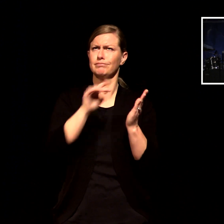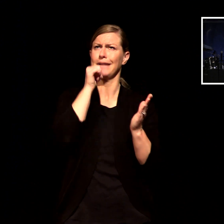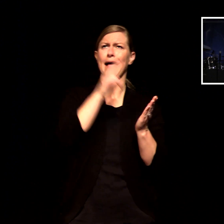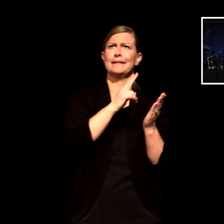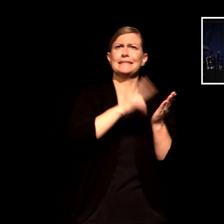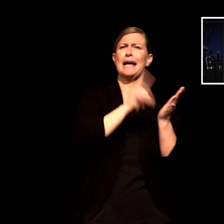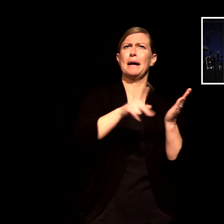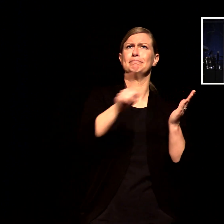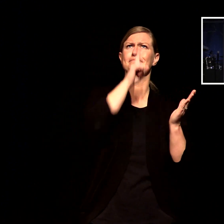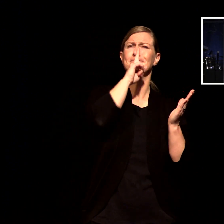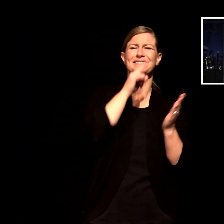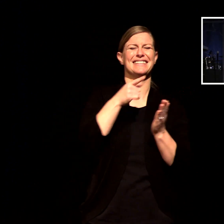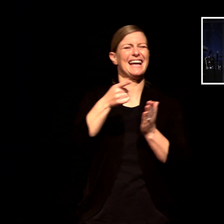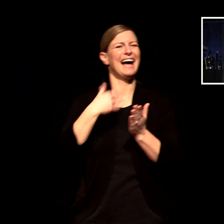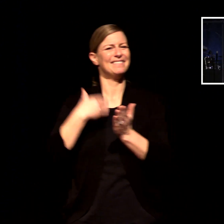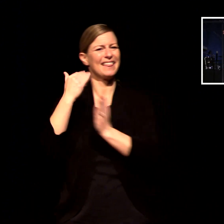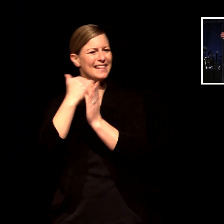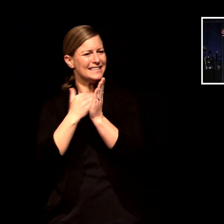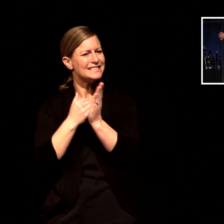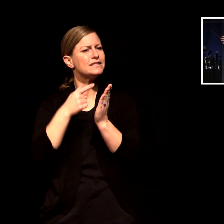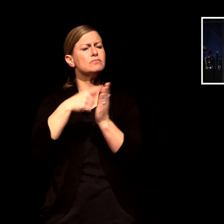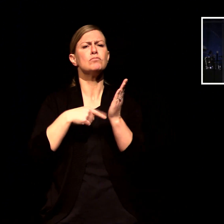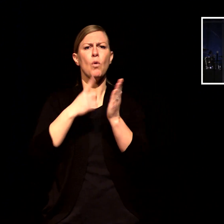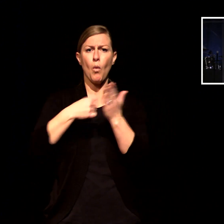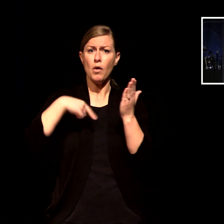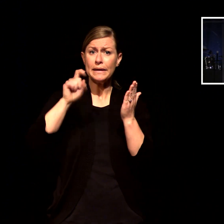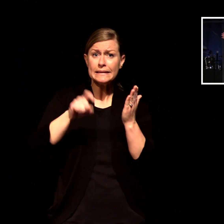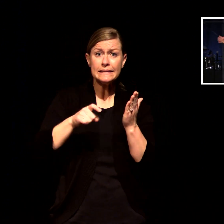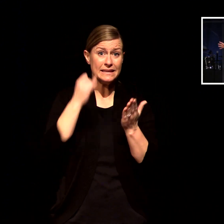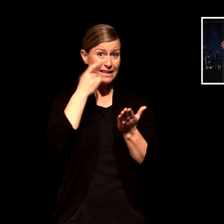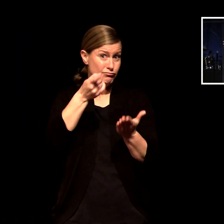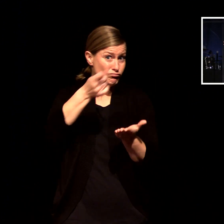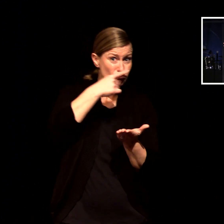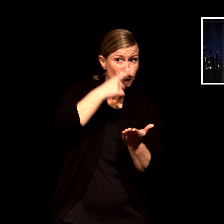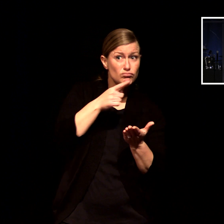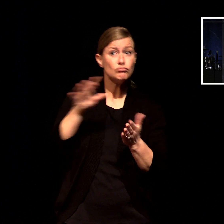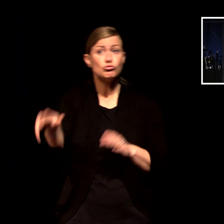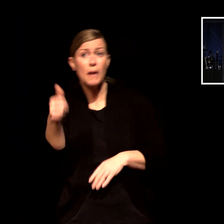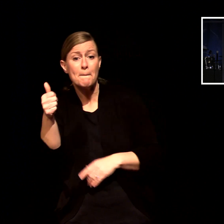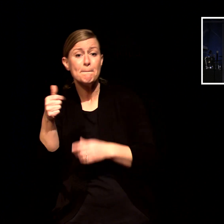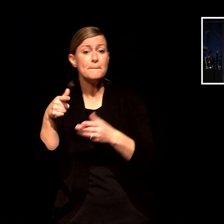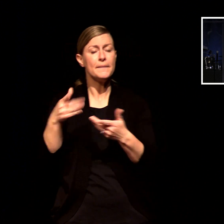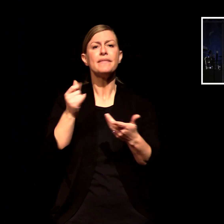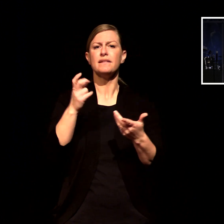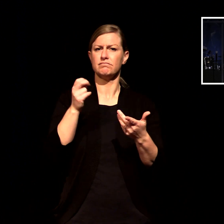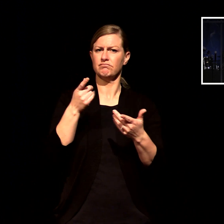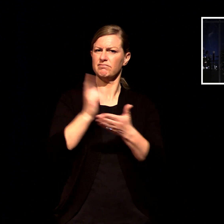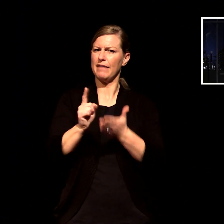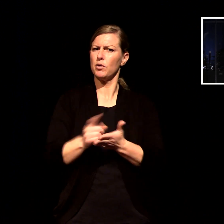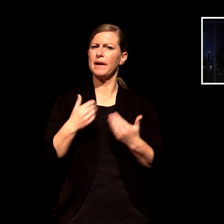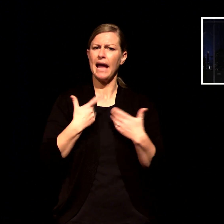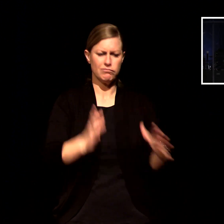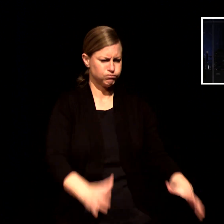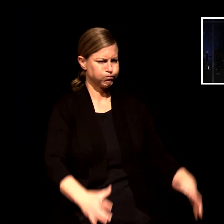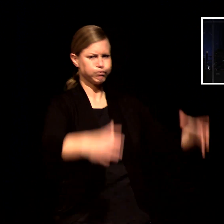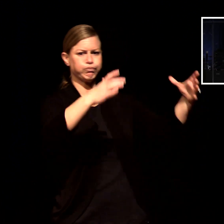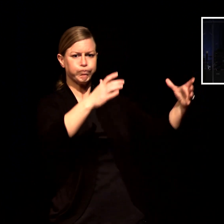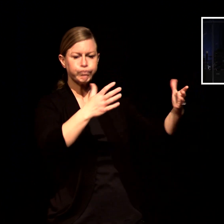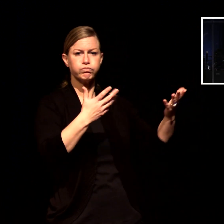that you can bring in and collection barrels at each end and if you just want to blow past those but next time you're shopping grab a can of chili bring it back to church